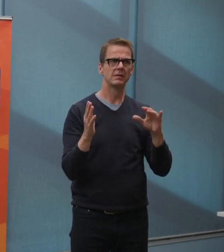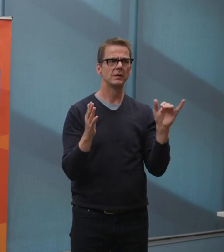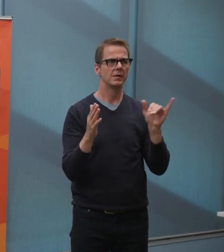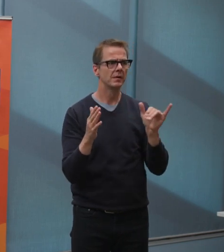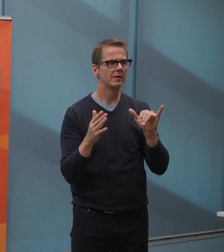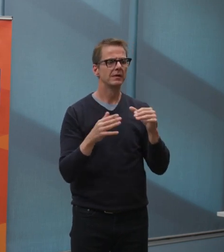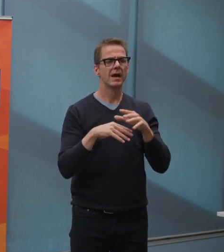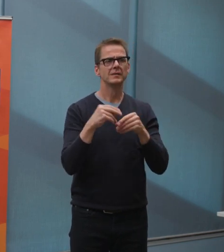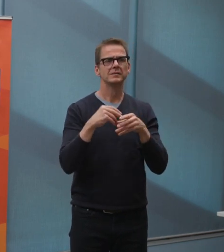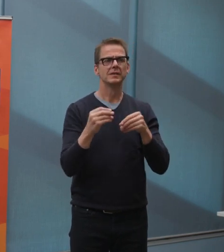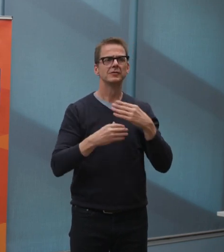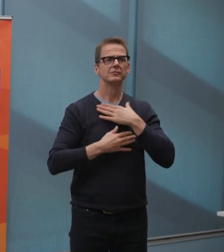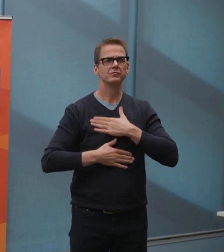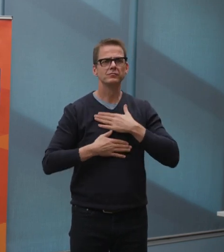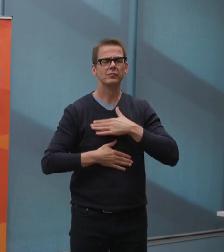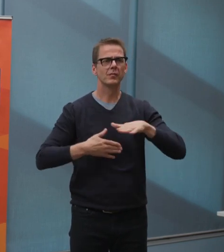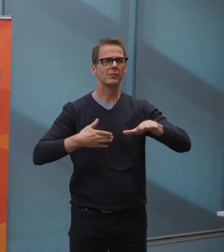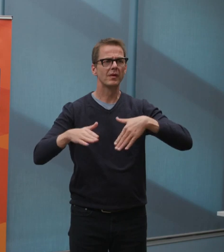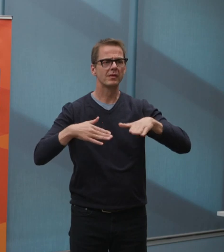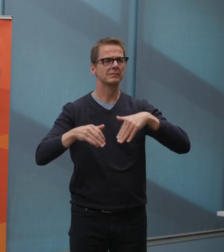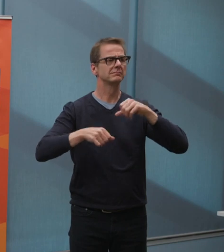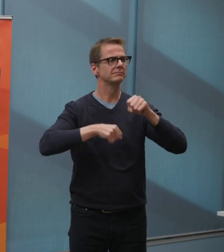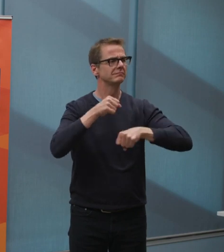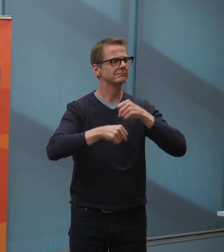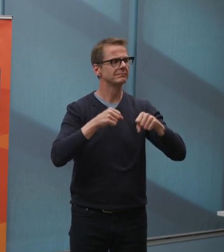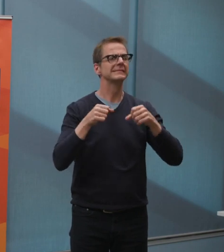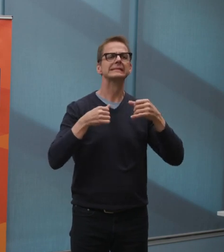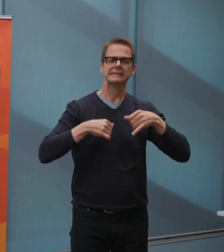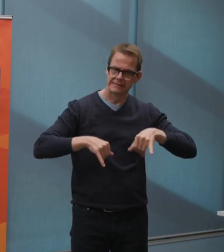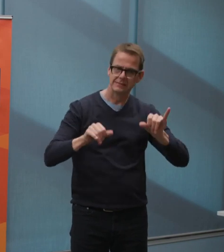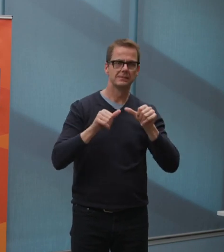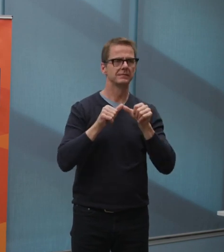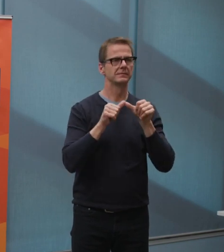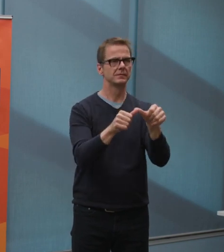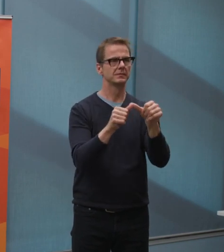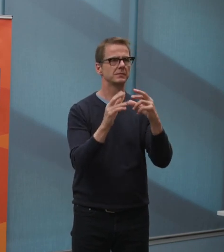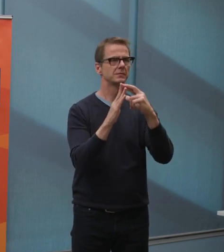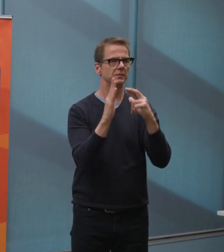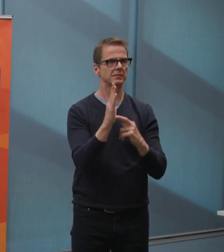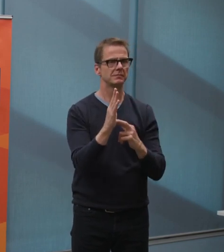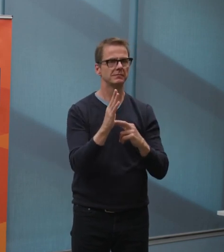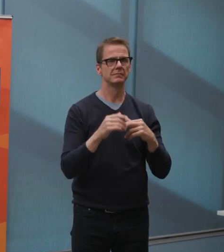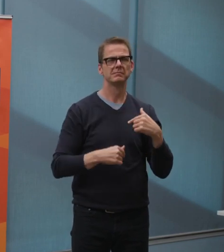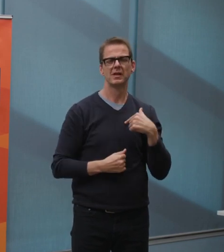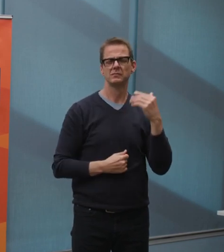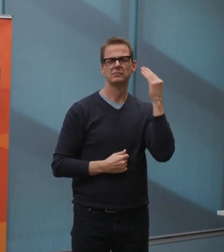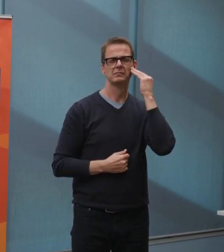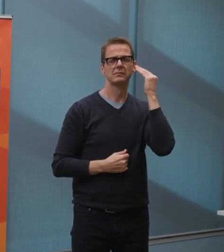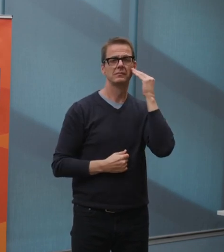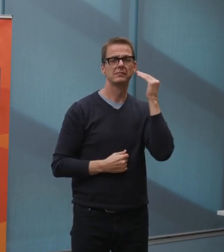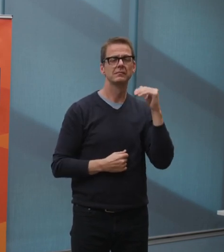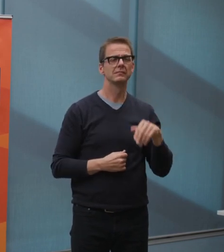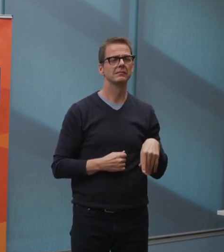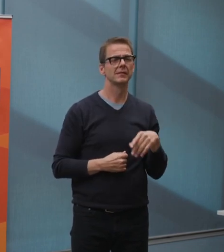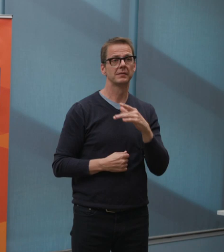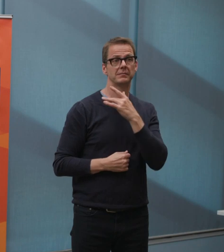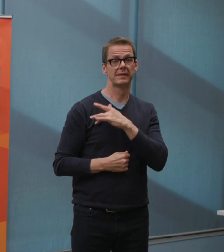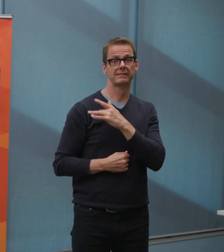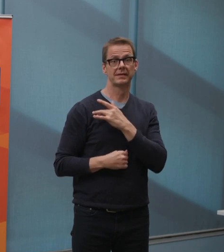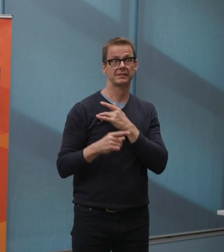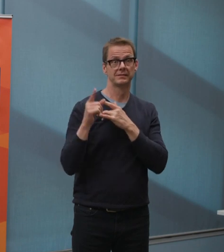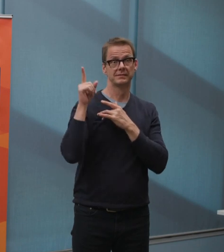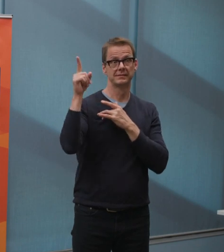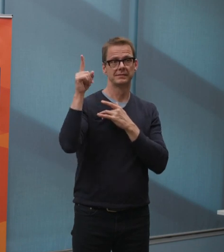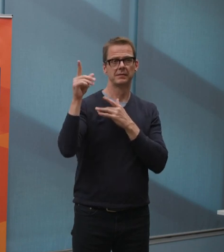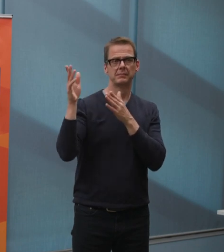businesses looking at the potential of reopening as part of stage one of the province's relaunch strategy, we must continue to be vigilant to